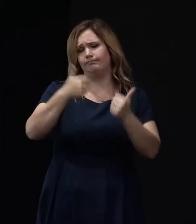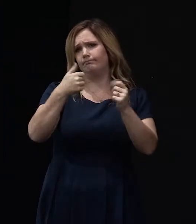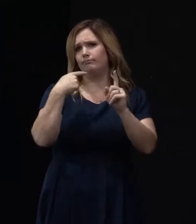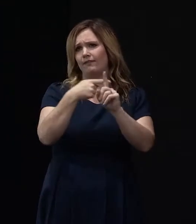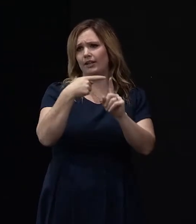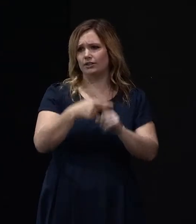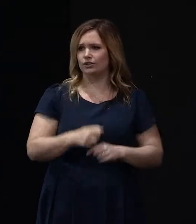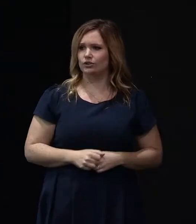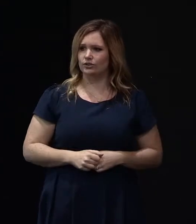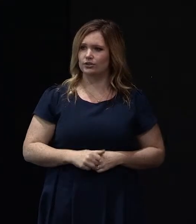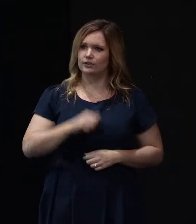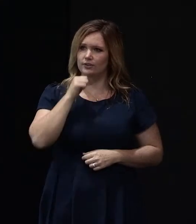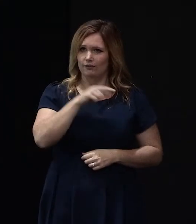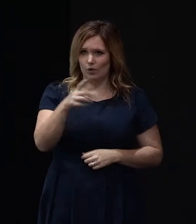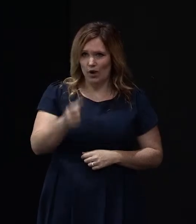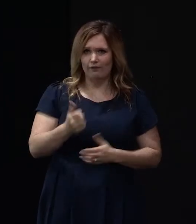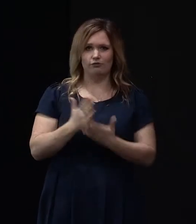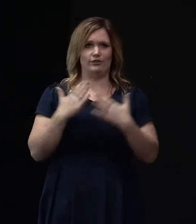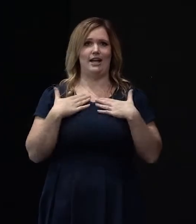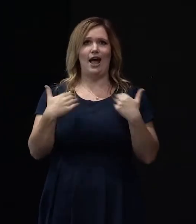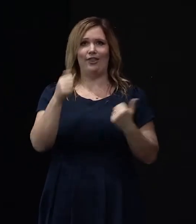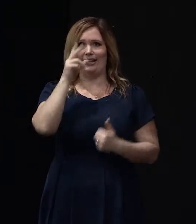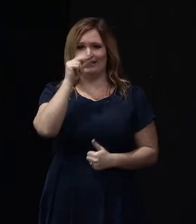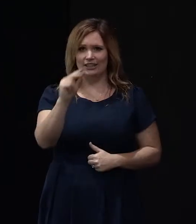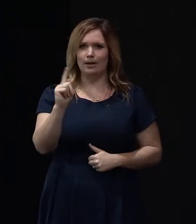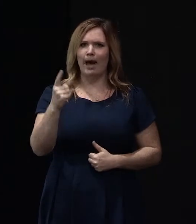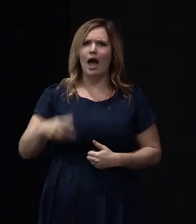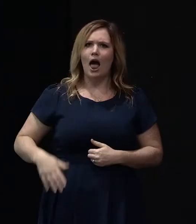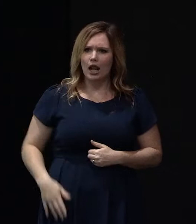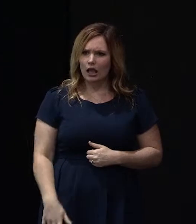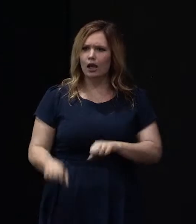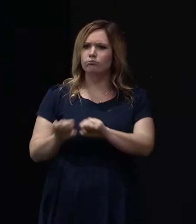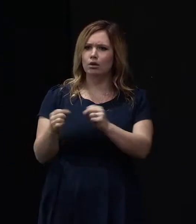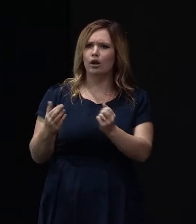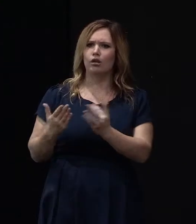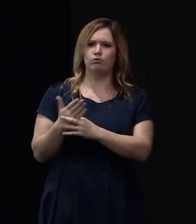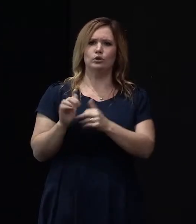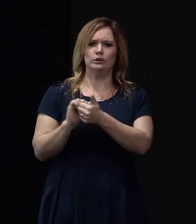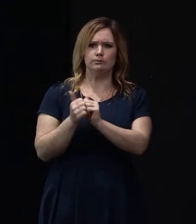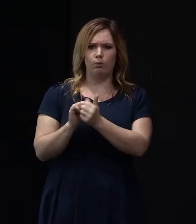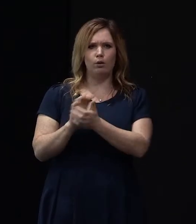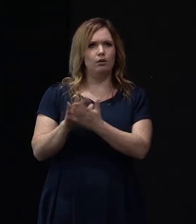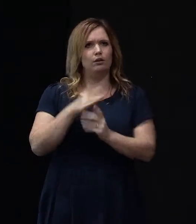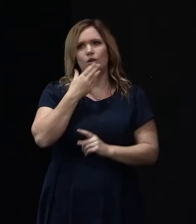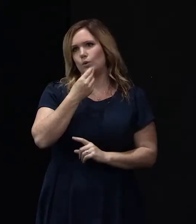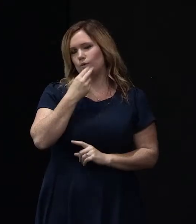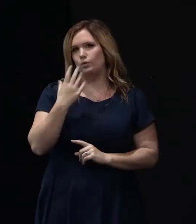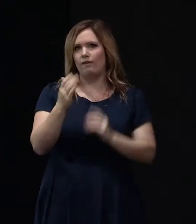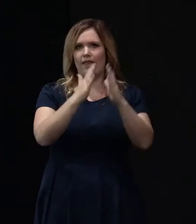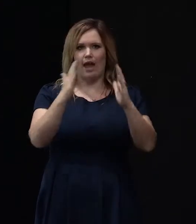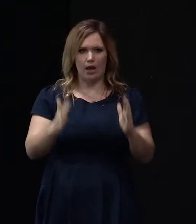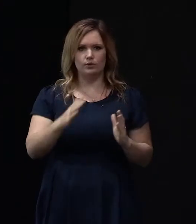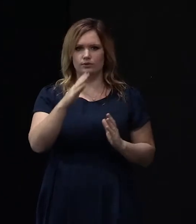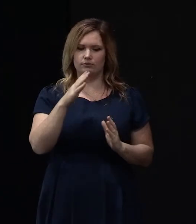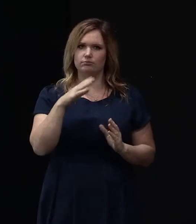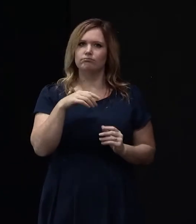you've ever had a teenager, a really healthy teenager that's broken a leg in a sporting accident, that it's really good to have a house which is